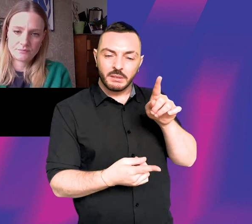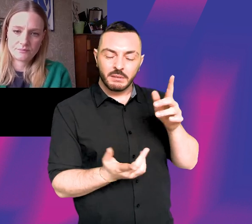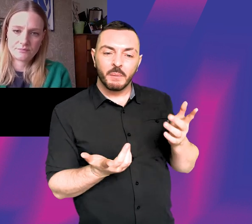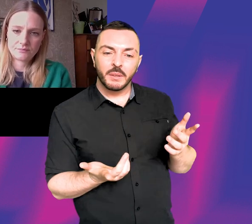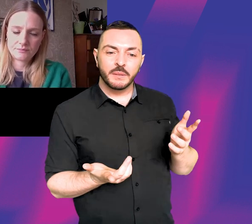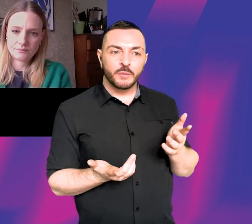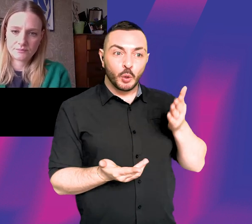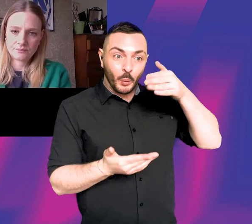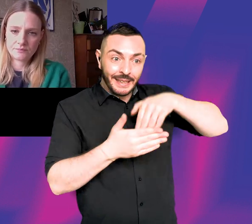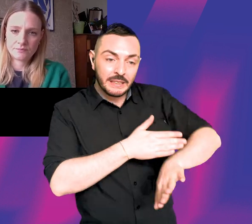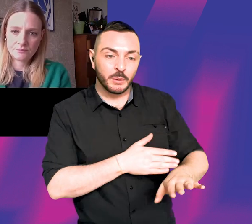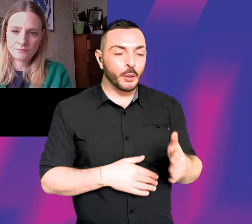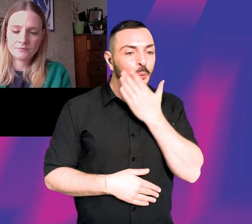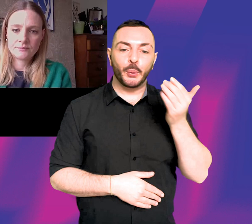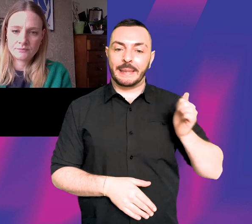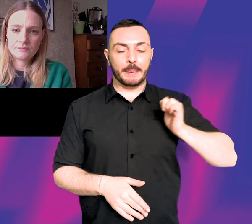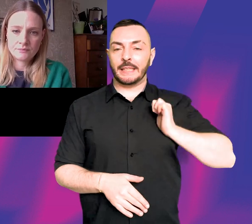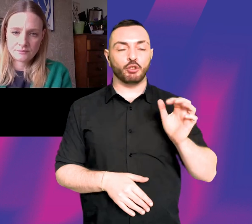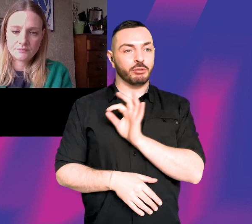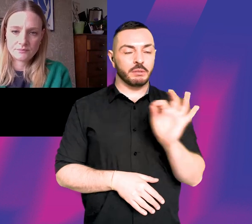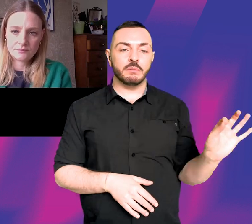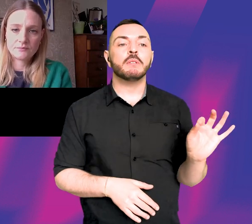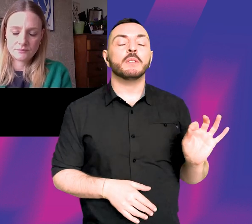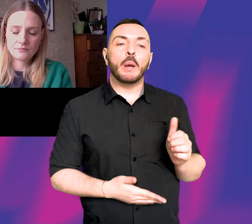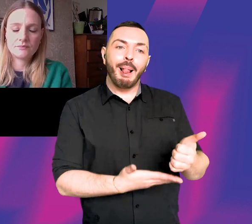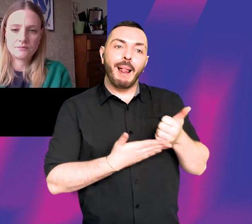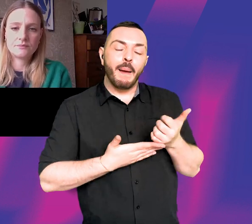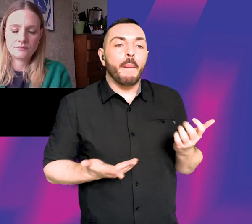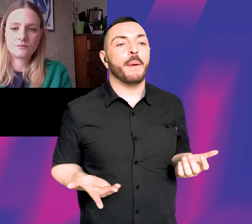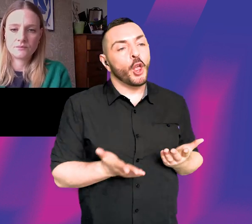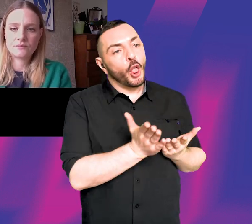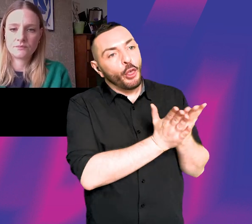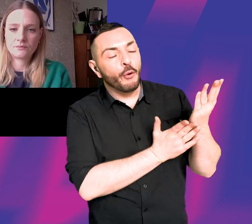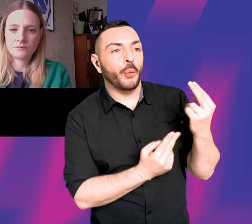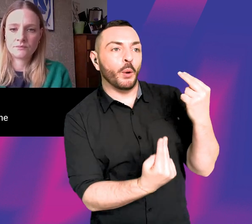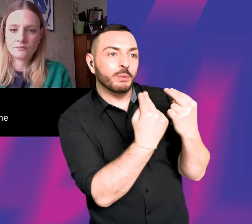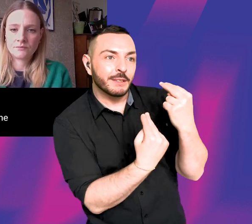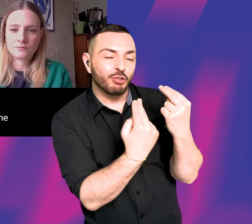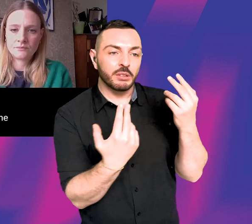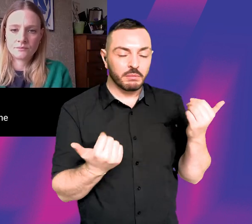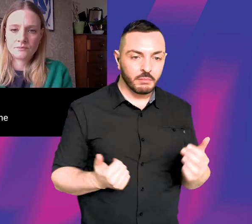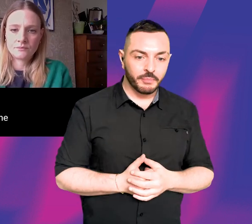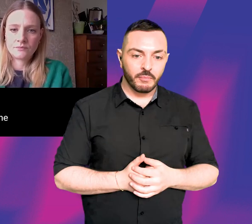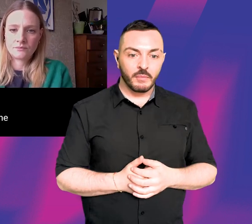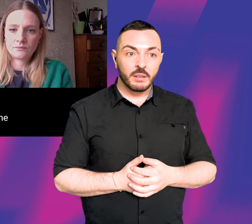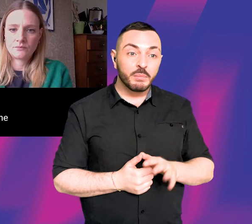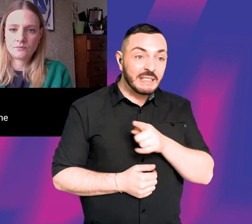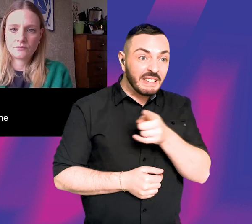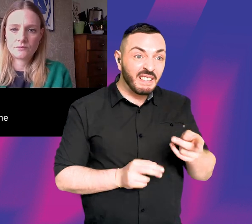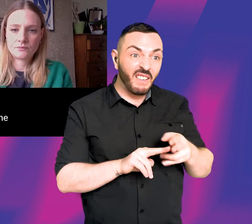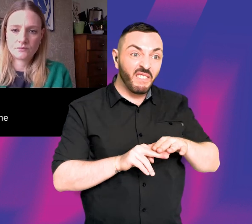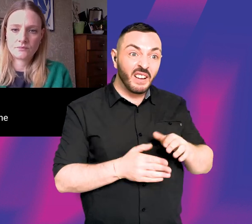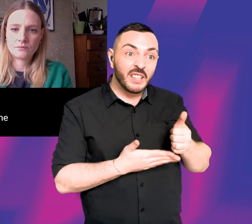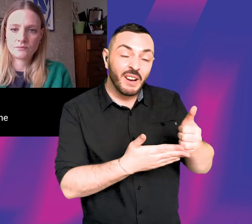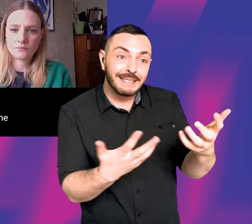that you went into it with no expectations and that also sort of helped you, uh, get through the, the audition. But do you have any advice for anyone who's